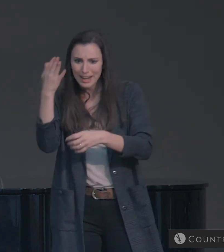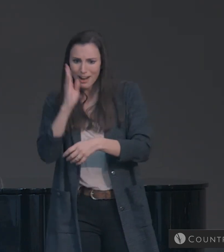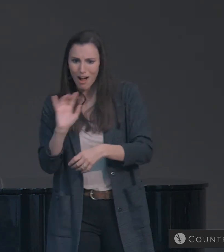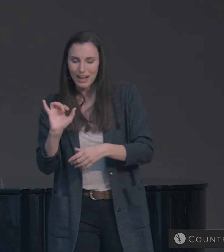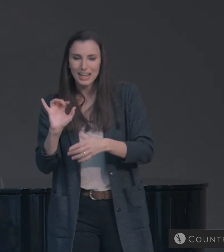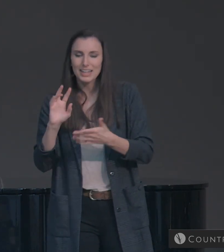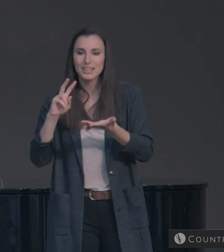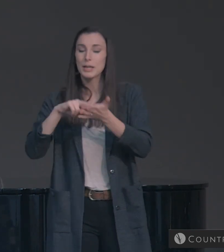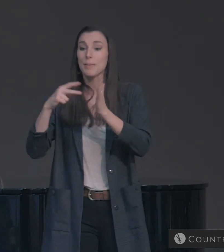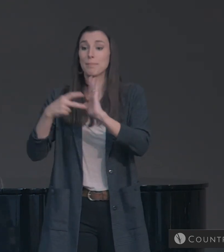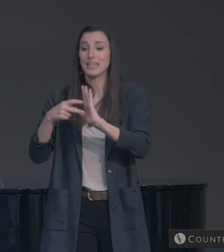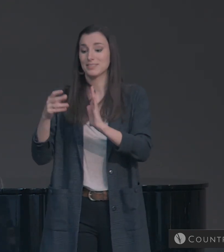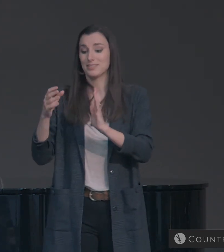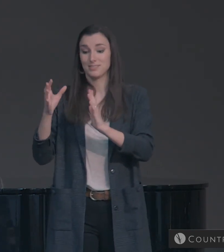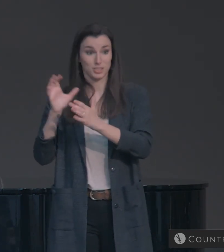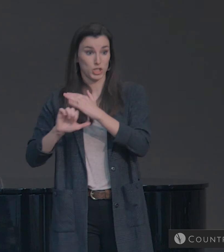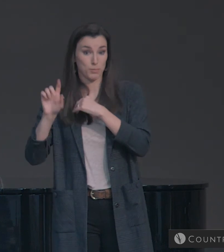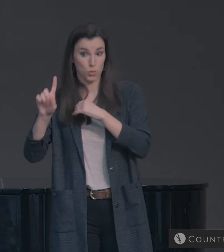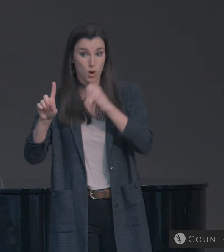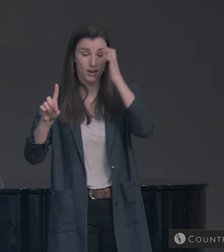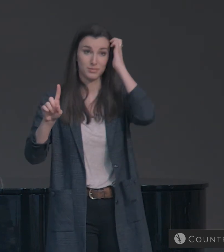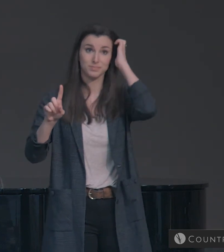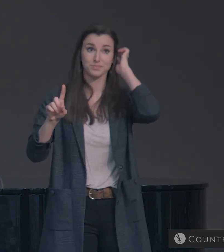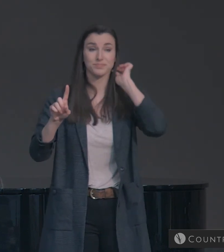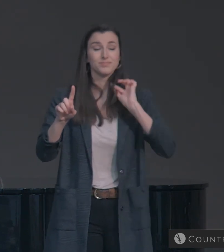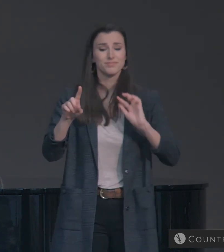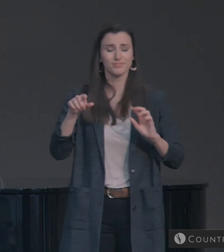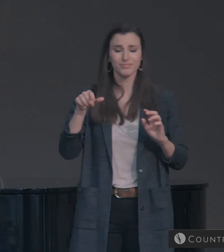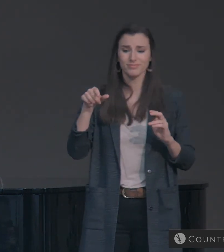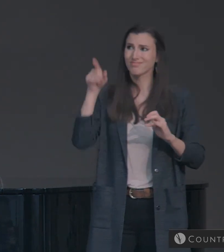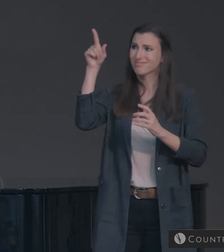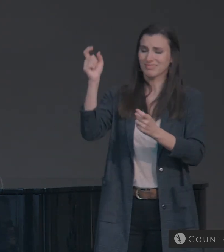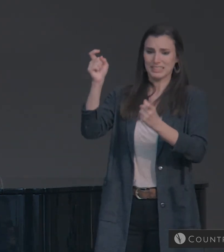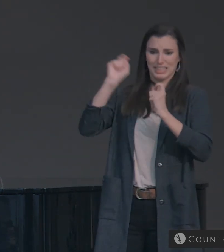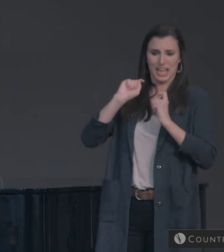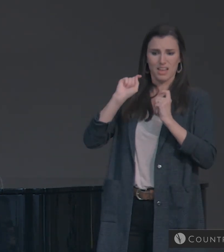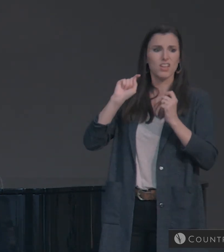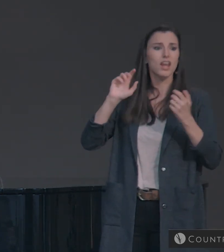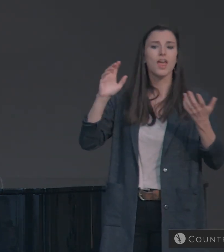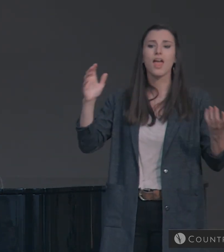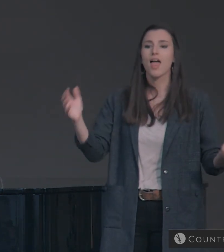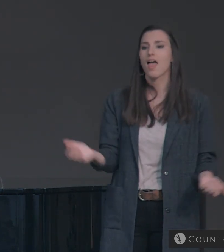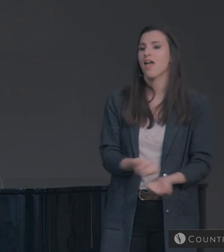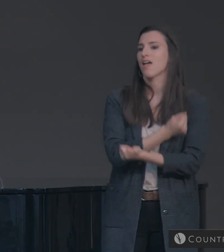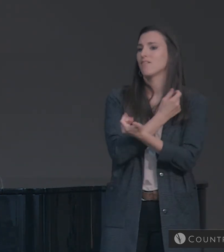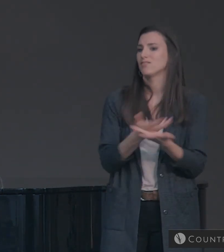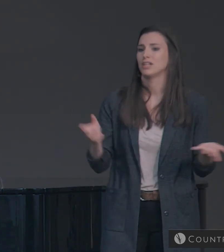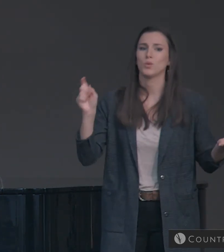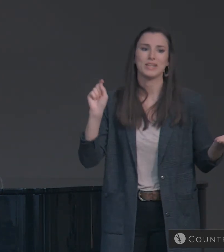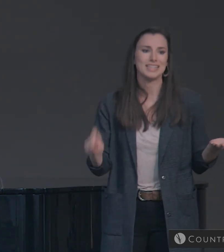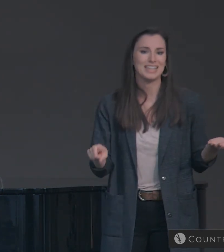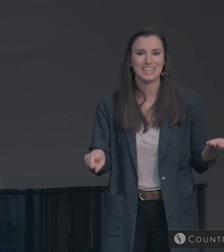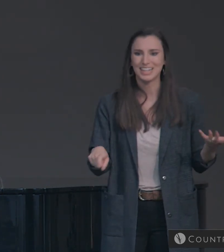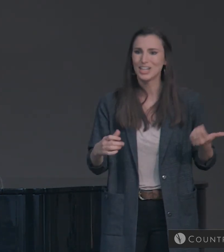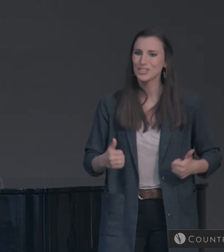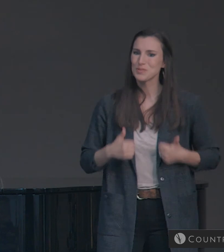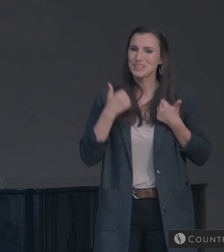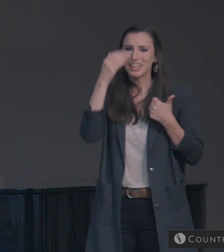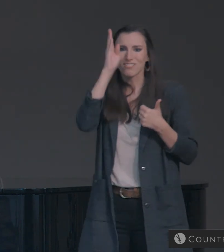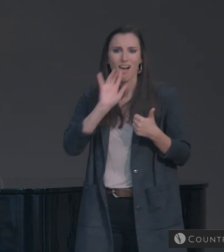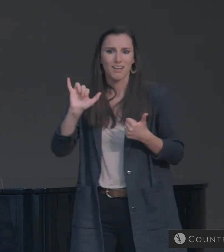2 Peter chapter 1 verses 5 through 7. That he's given to us all things that pertain to life